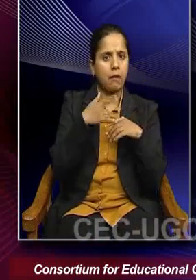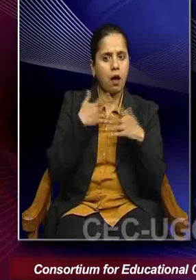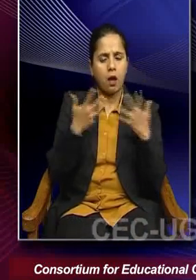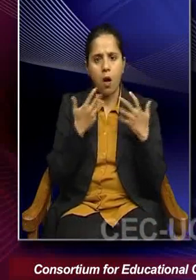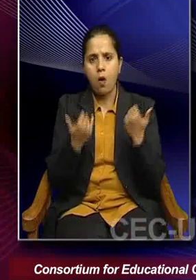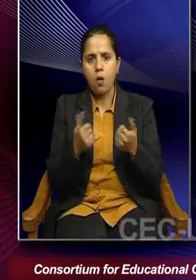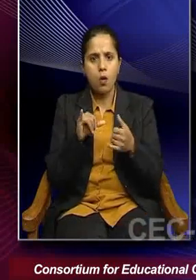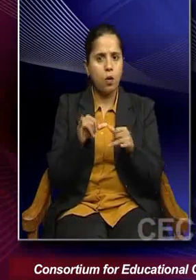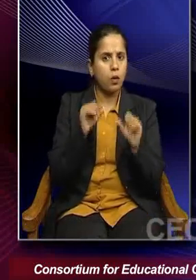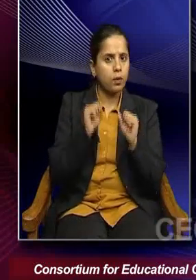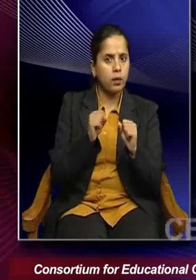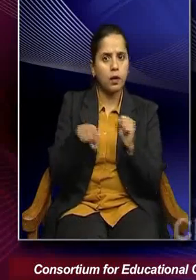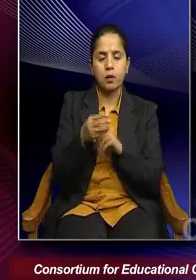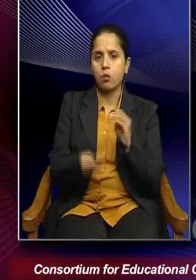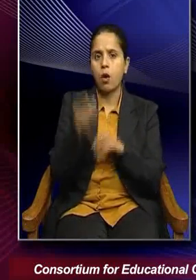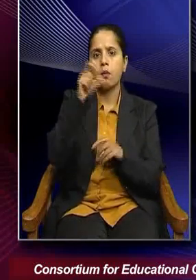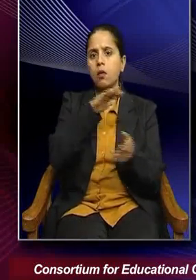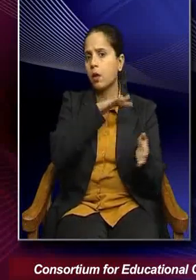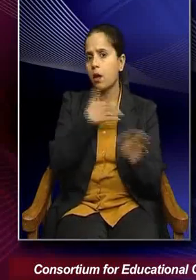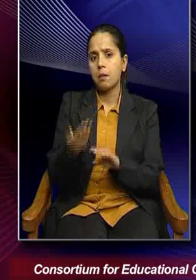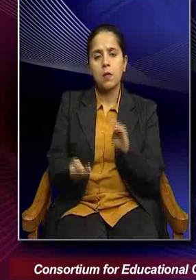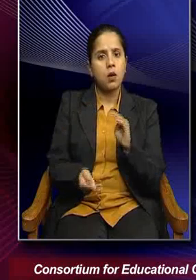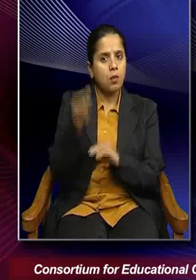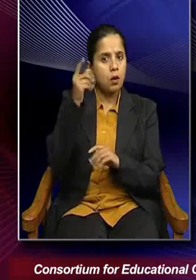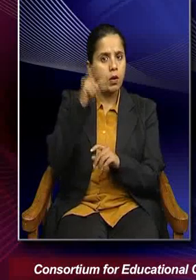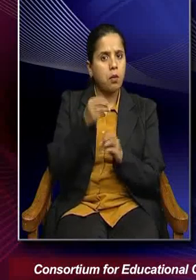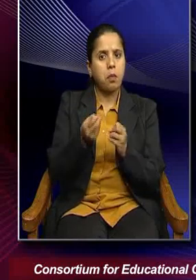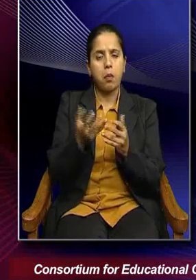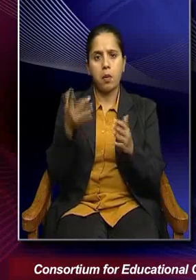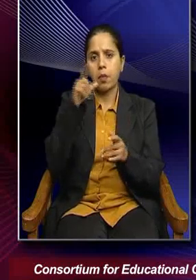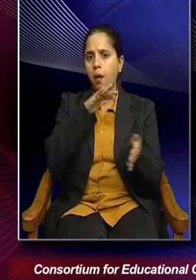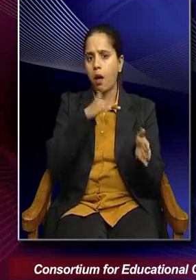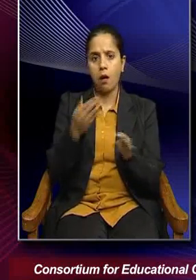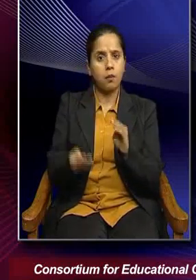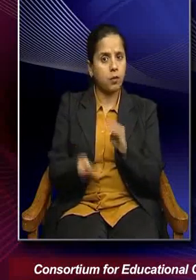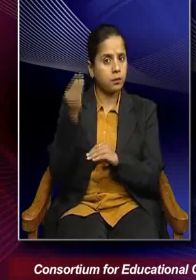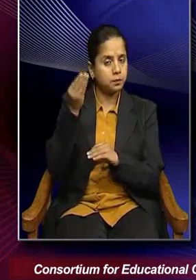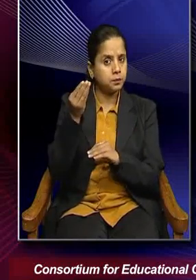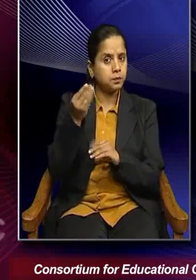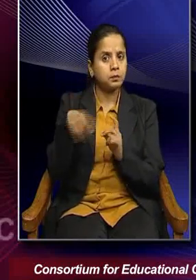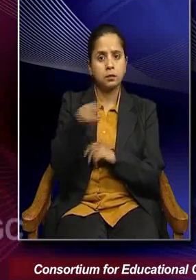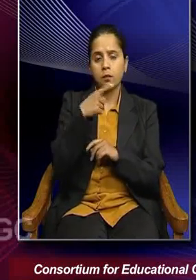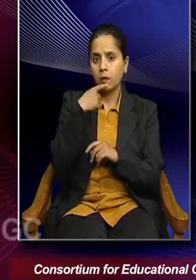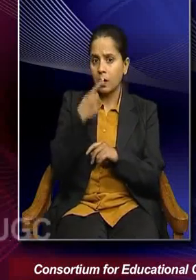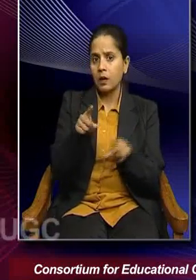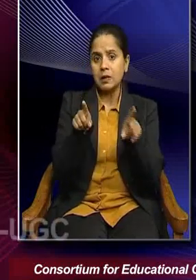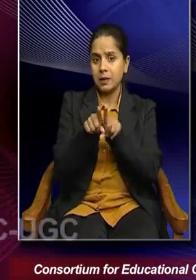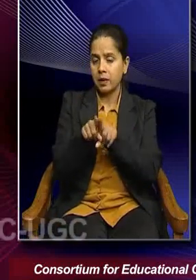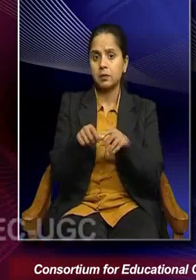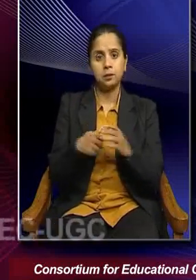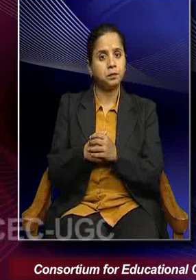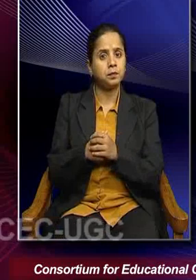leads to higher mortality burden. So, rapid population growth in some regions of the world. And also, you know,